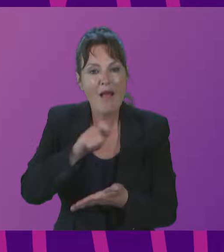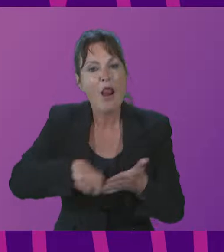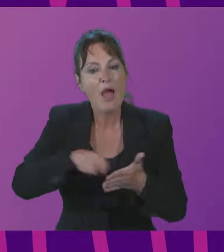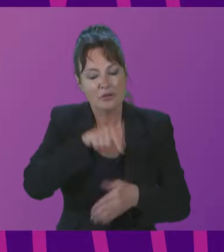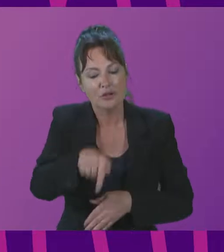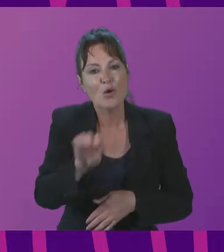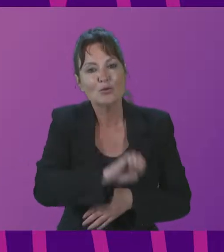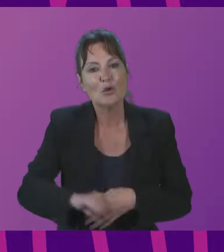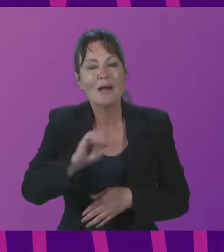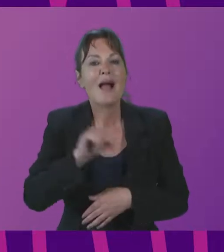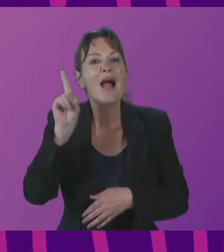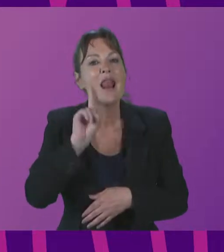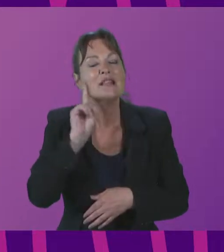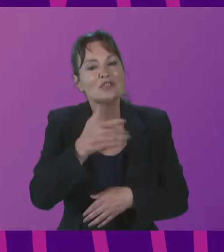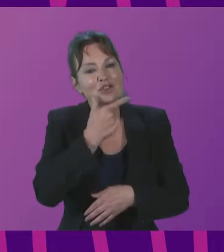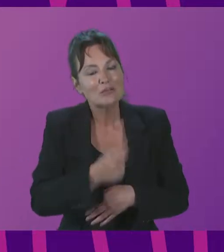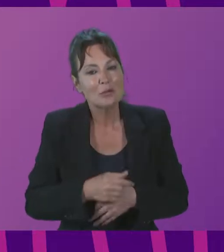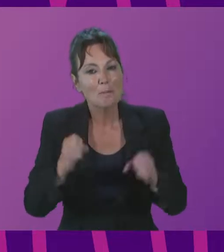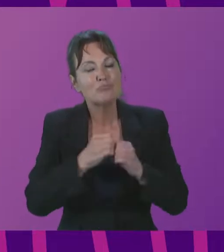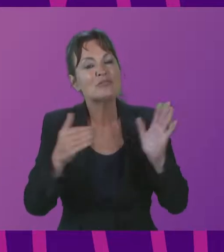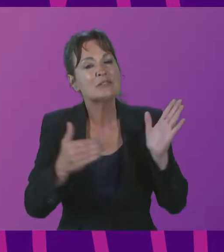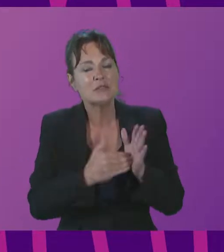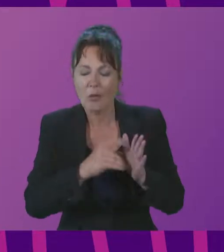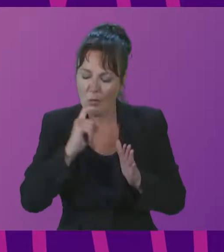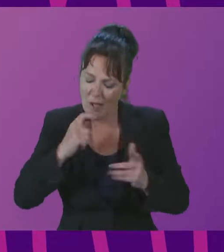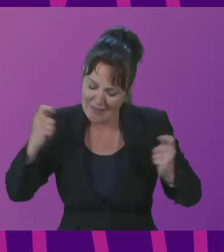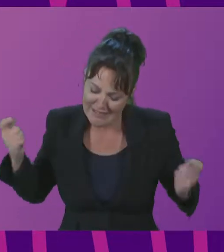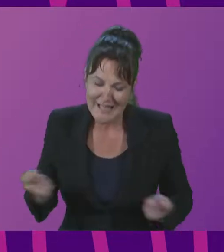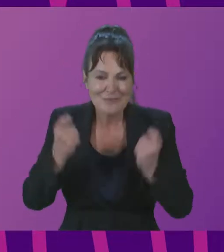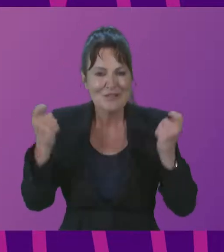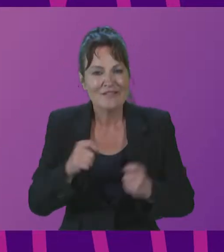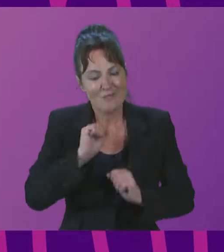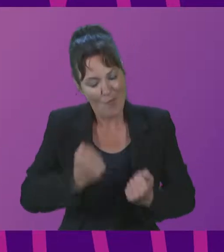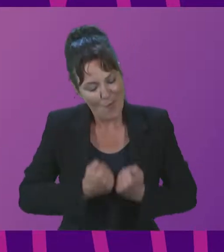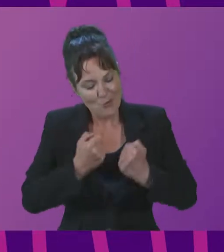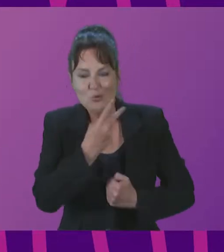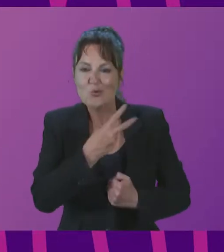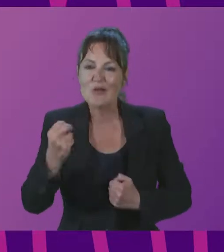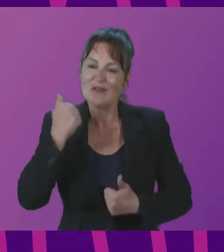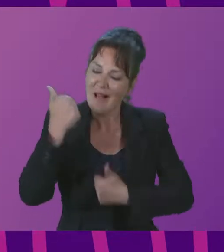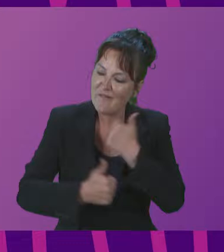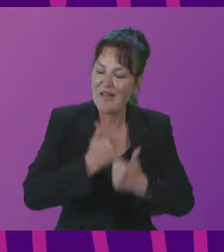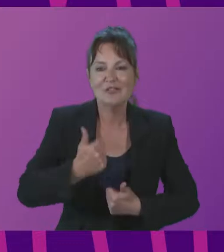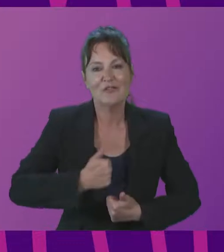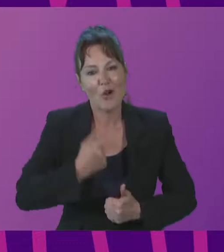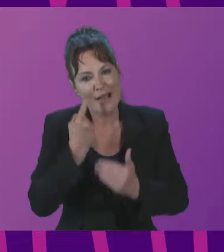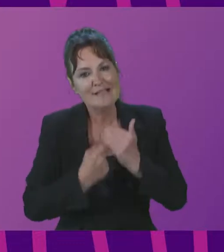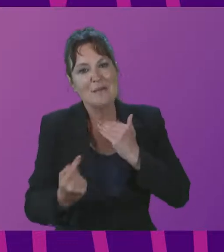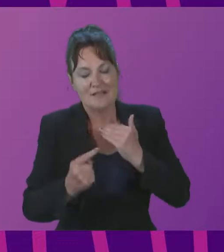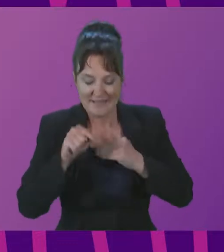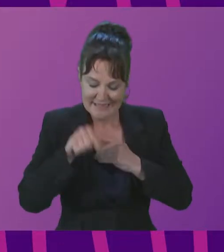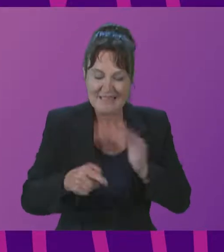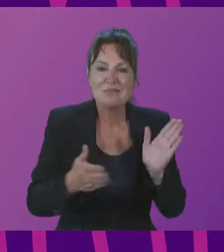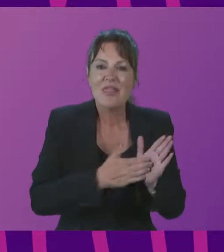Ladies and gentlemen, Brazil, we will celebrate the 200th anniversary of our independence next